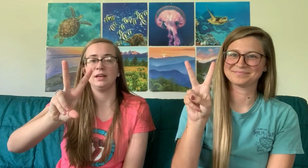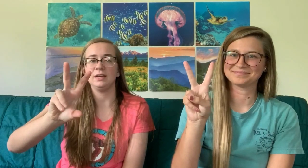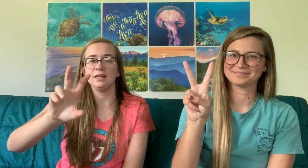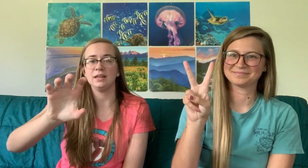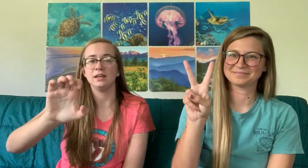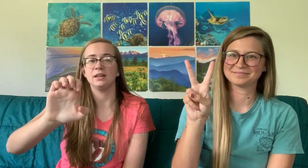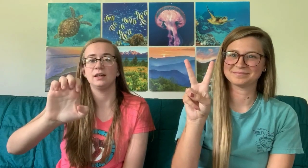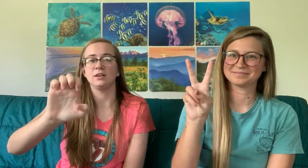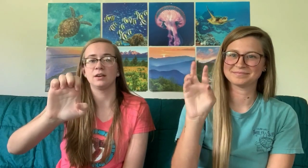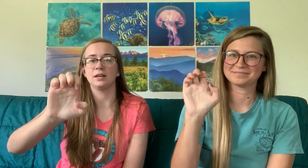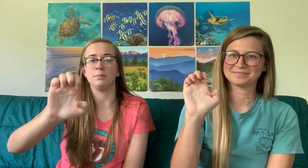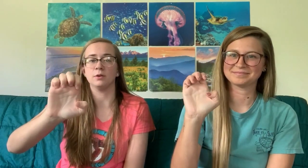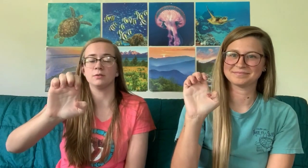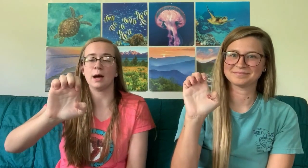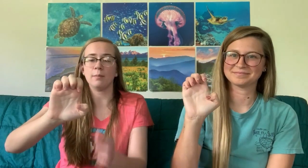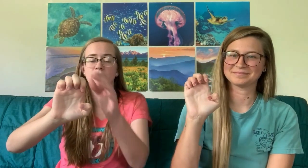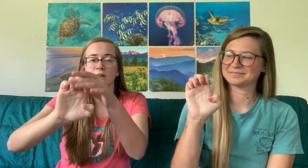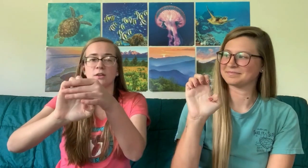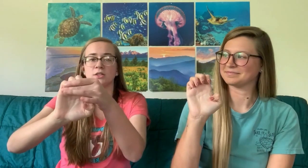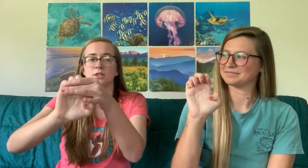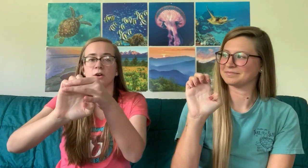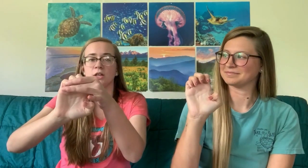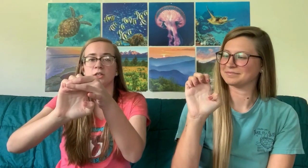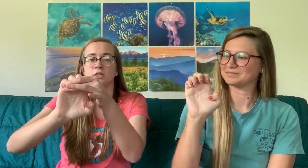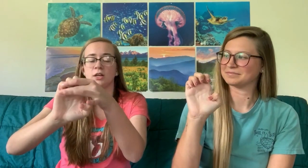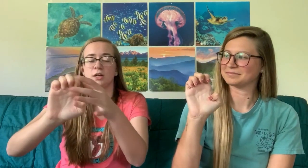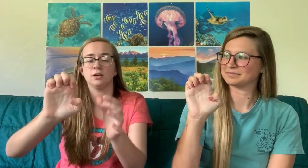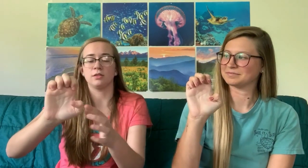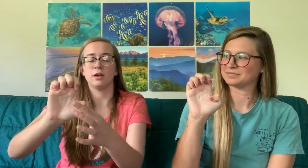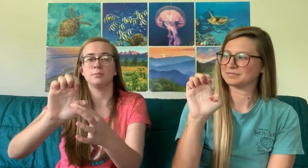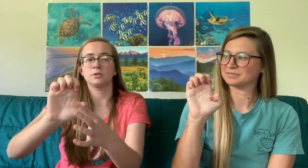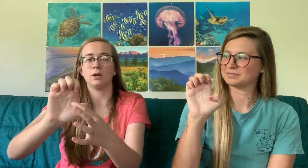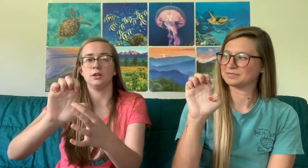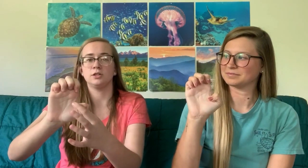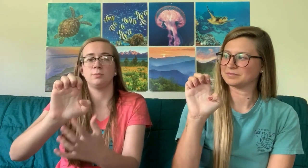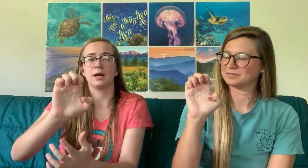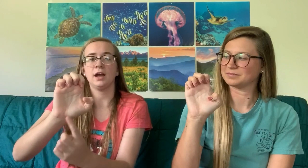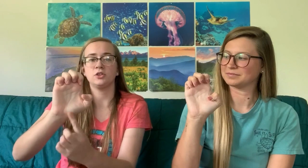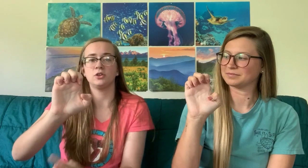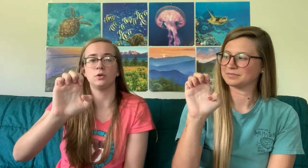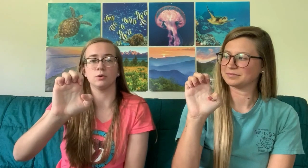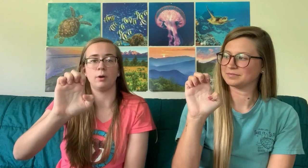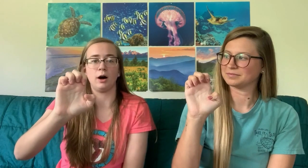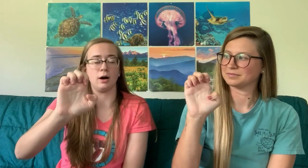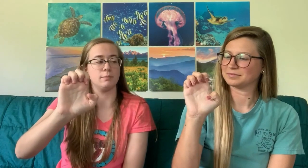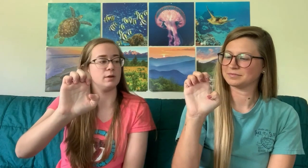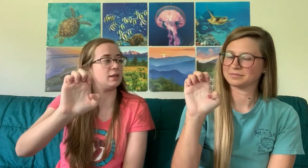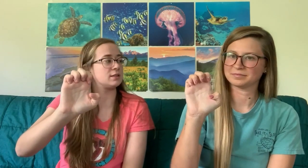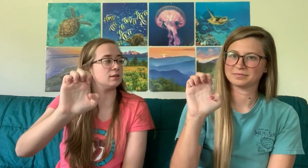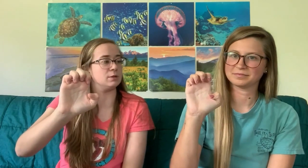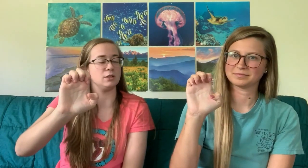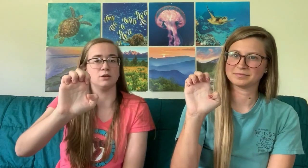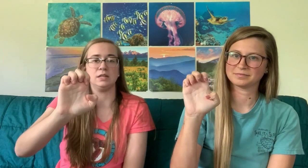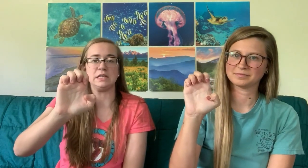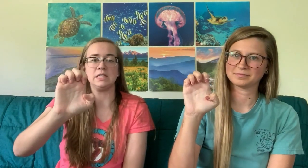E, you're going to keep your top fingers scrunched, your thumb scrunched, but kind of show your palm. And that's going to be your E.